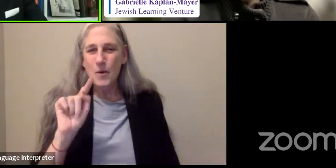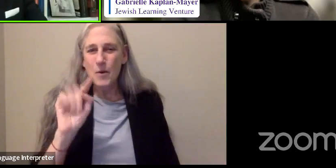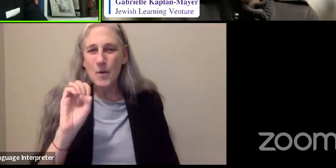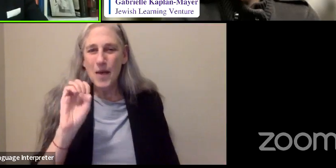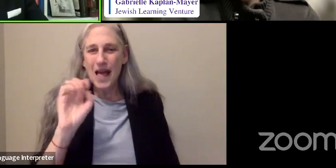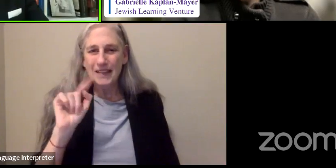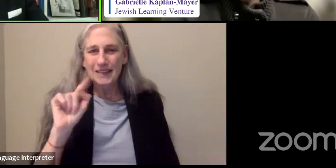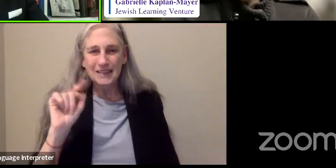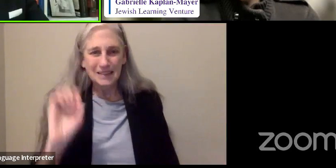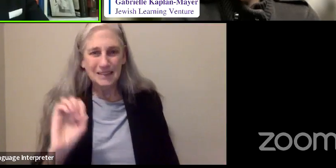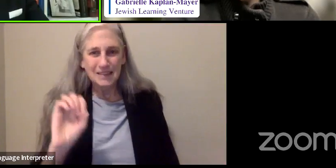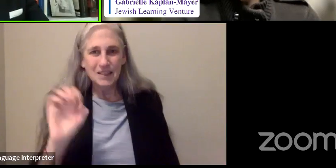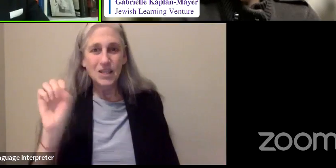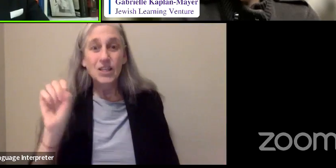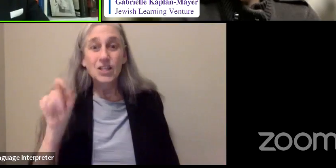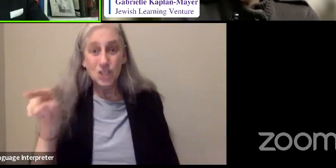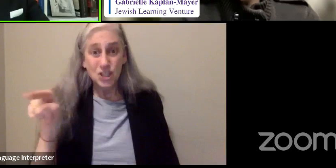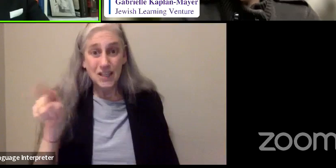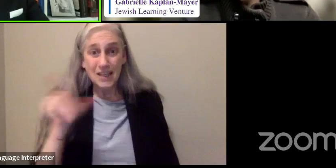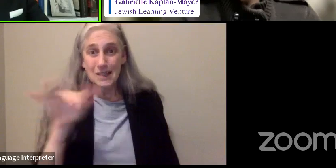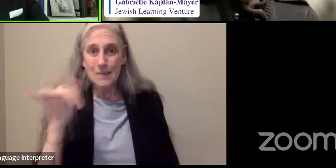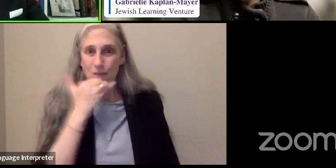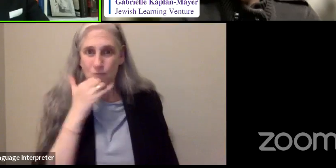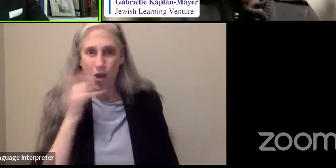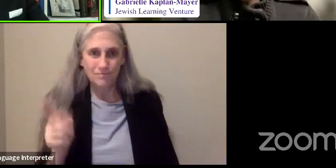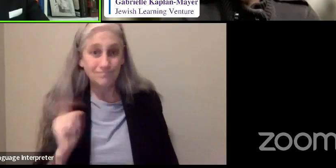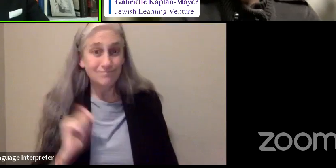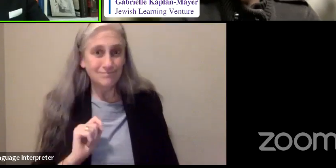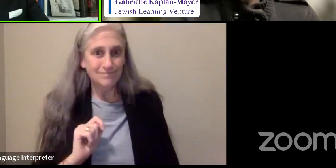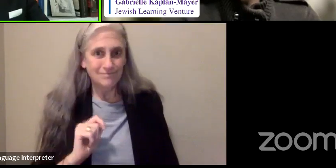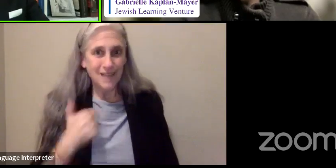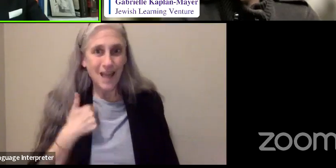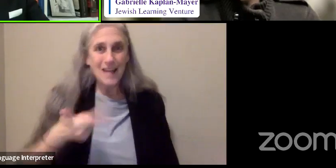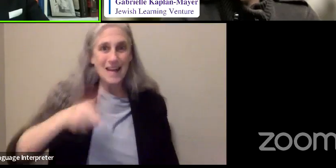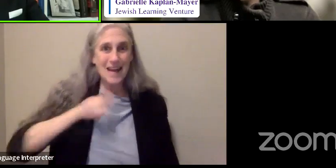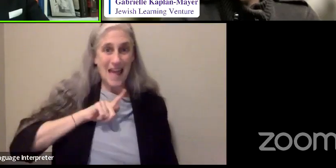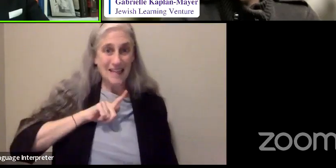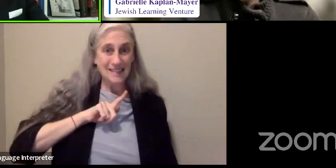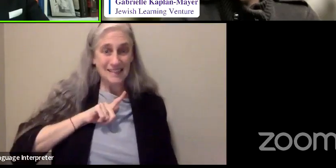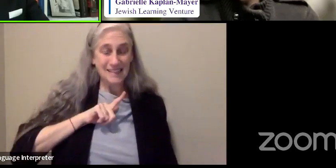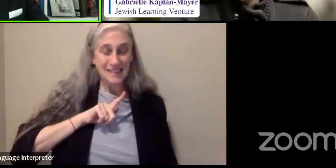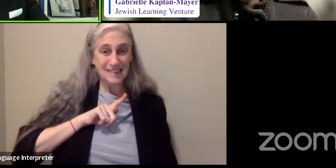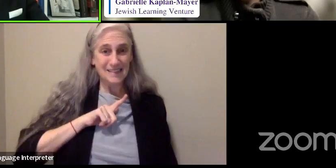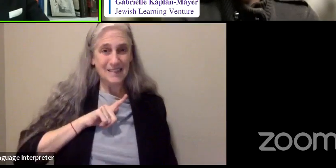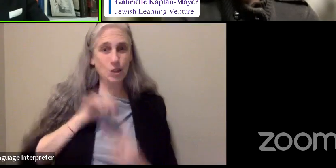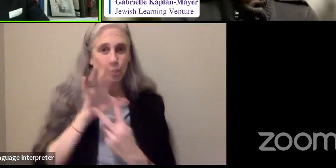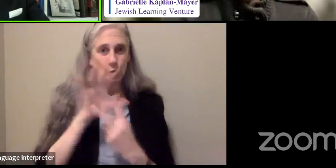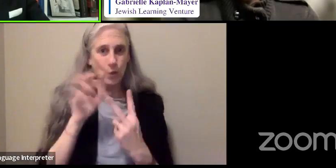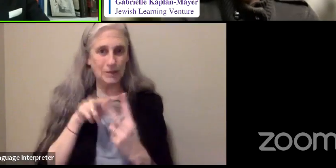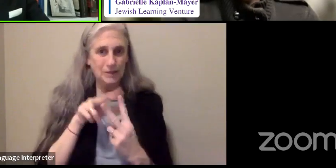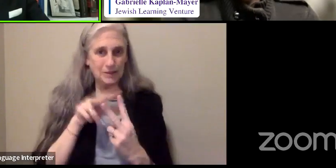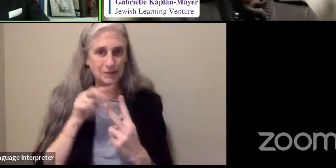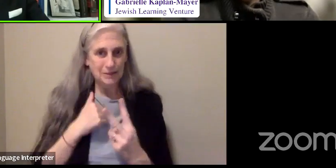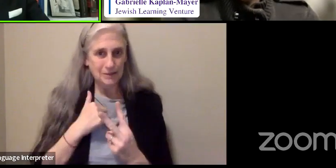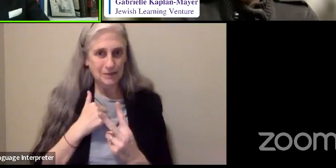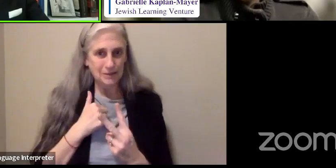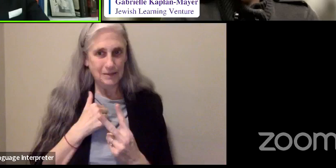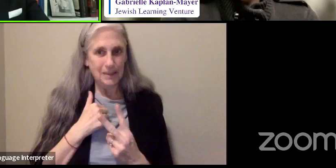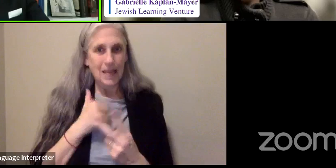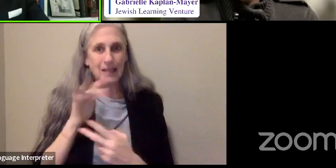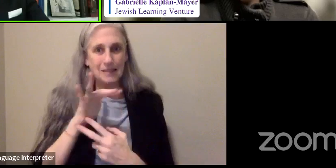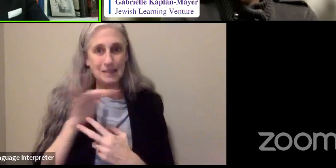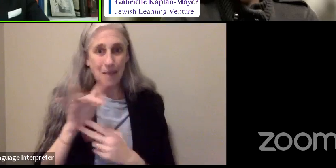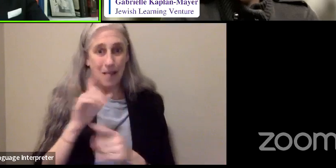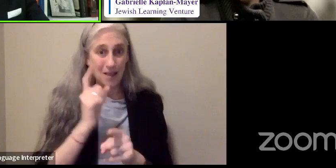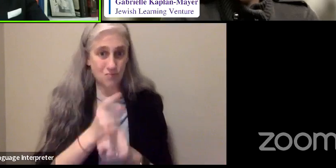She misspelled it. So I was left with a choice of spelling it